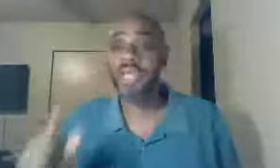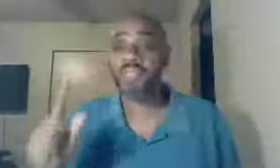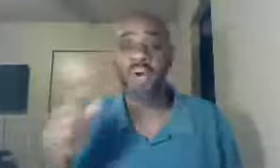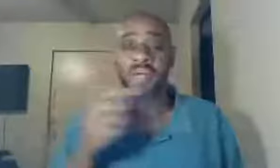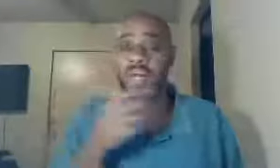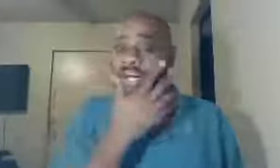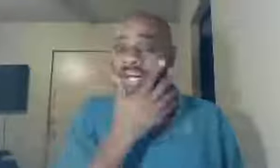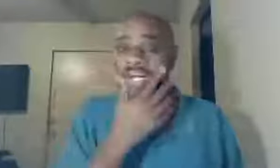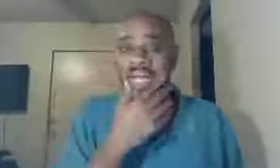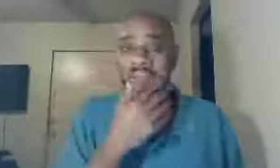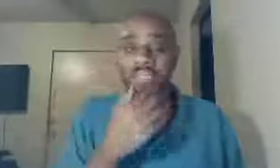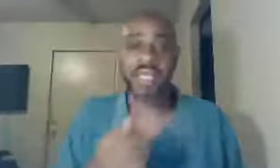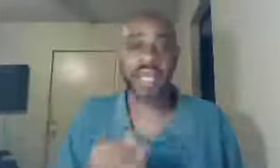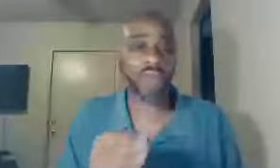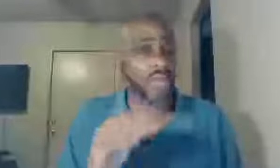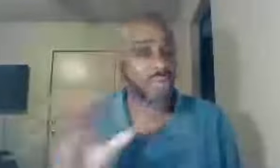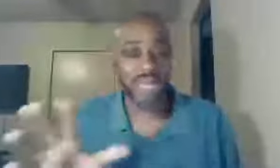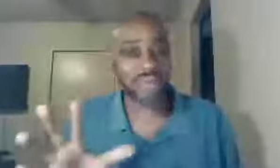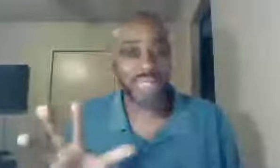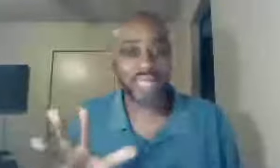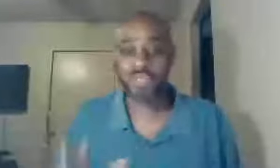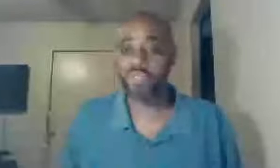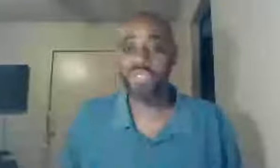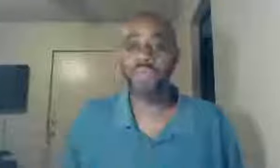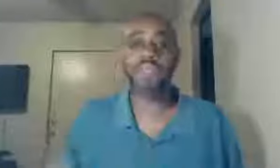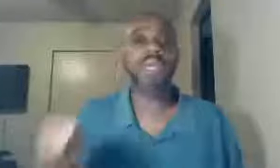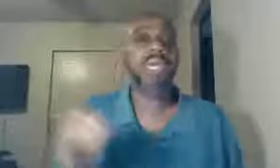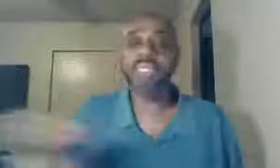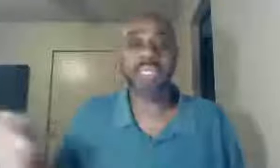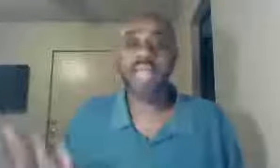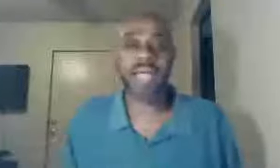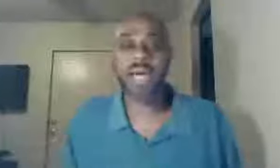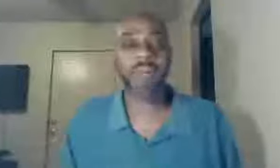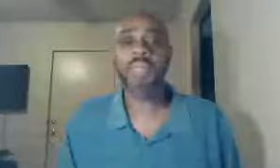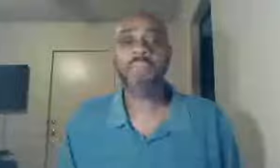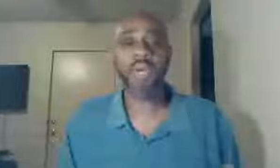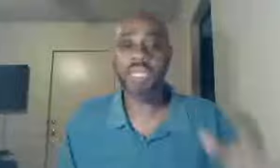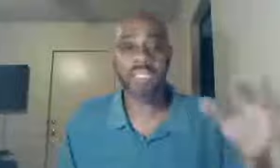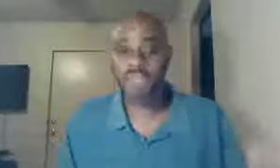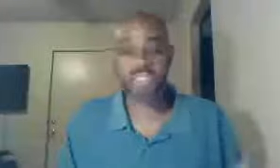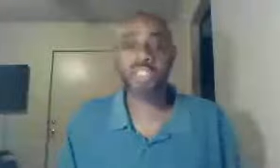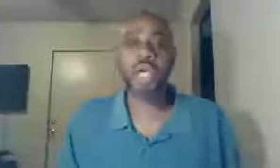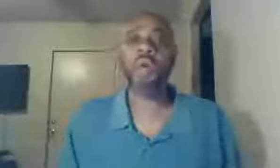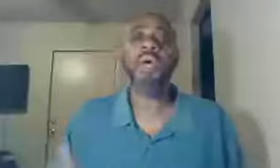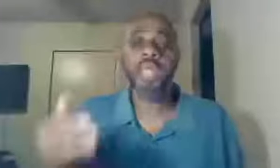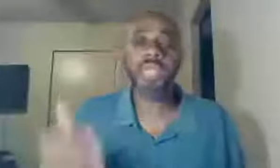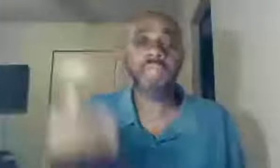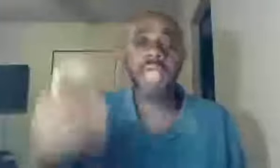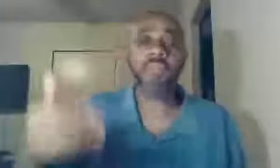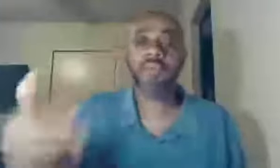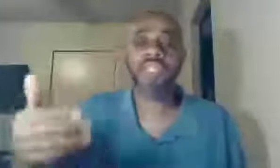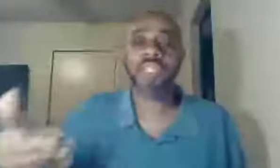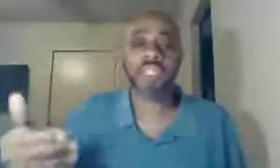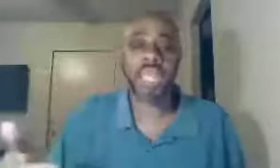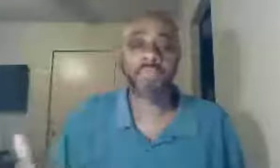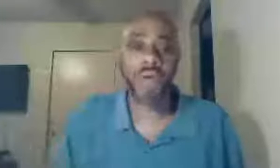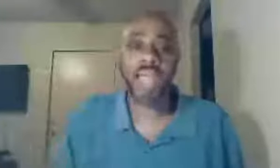as one commentary I read, which obviously I disagreed with, he did not come bringing division, no, he came preaching the same Christ,